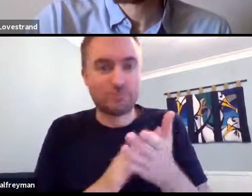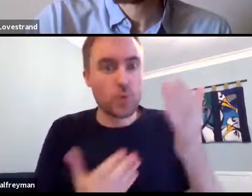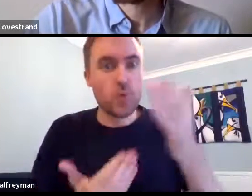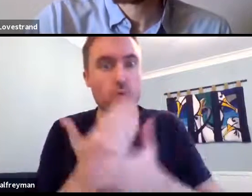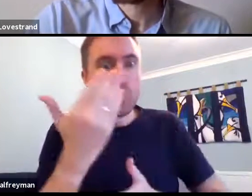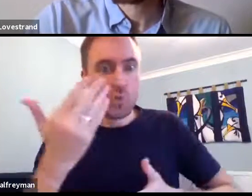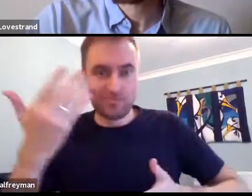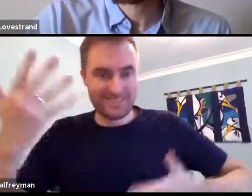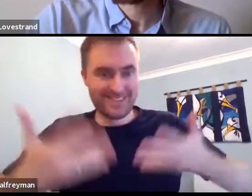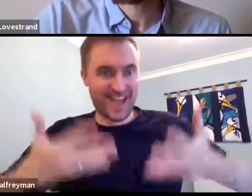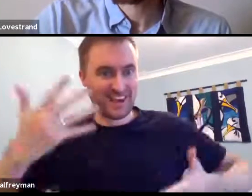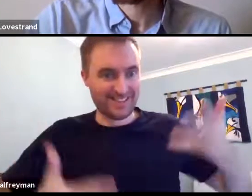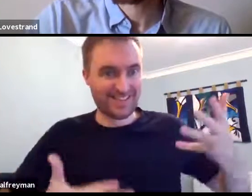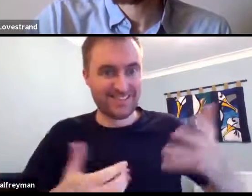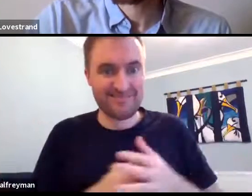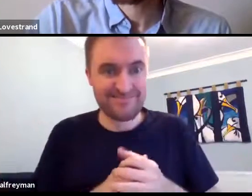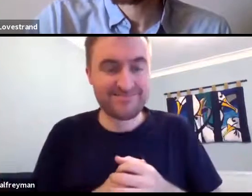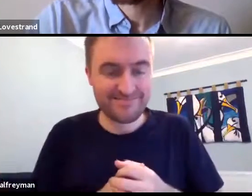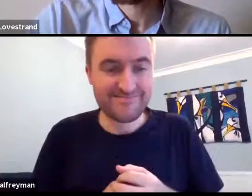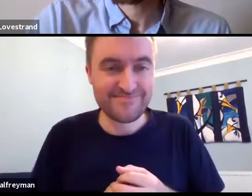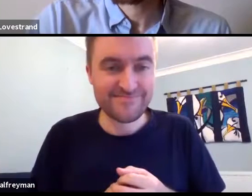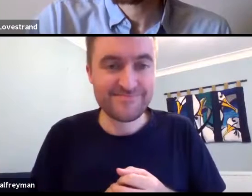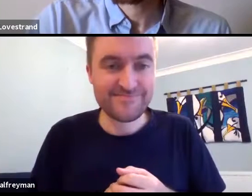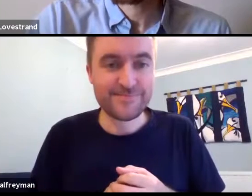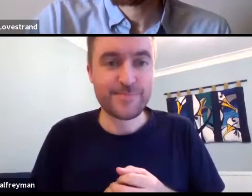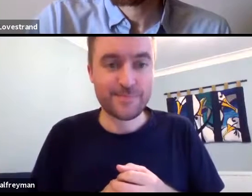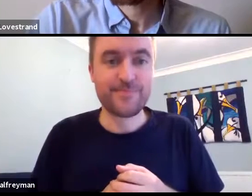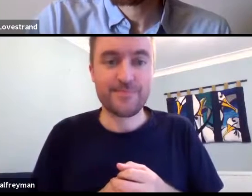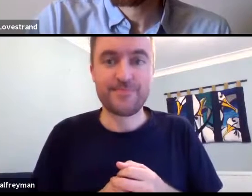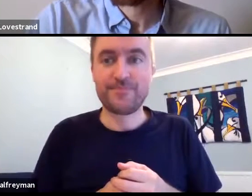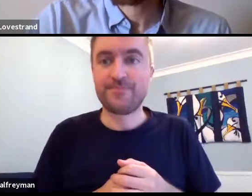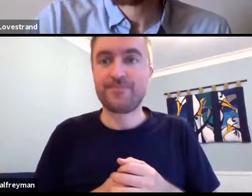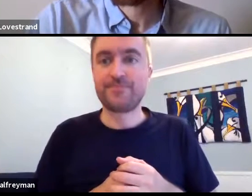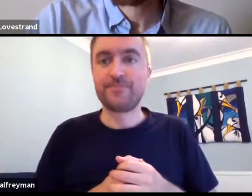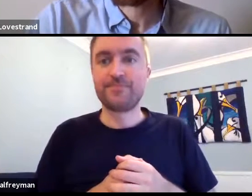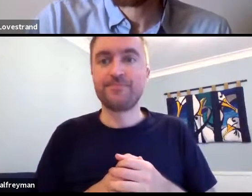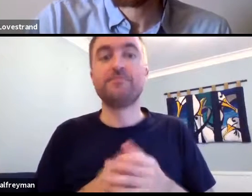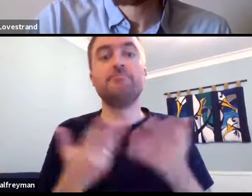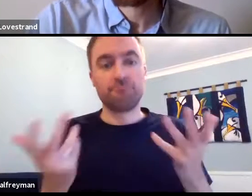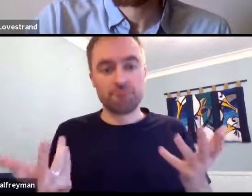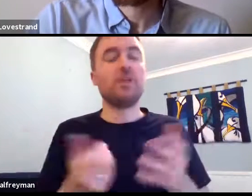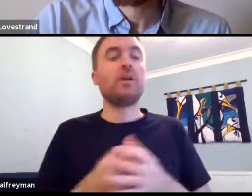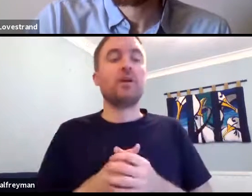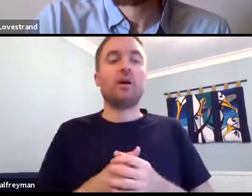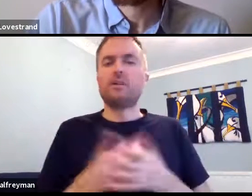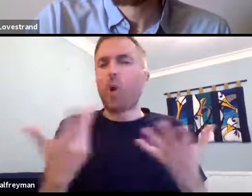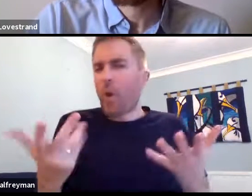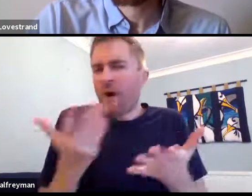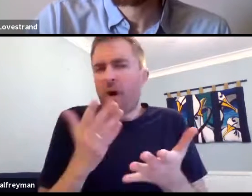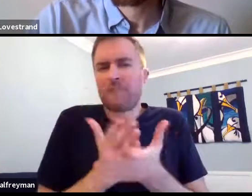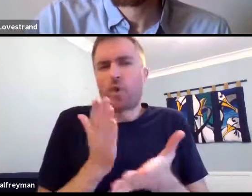Yeah, the second question I can see there that's popped up.